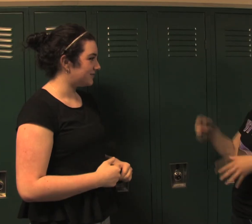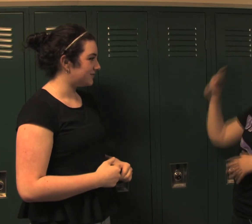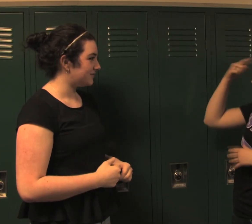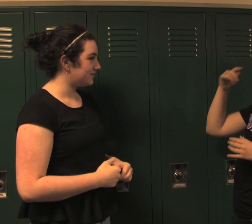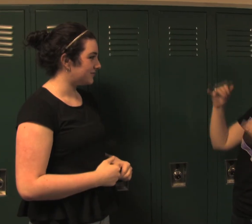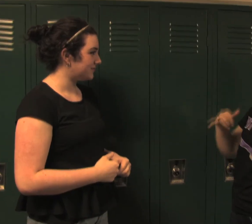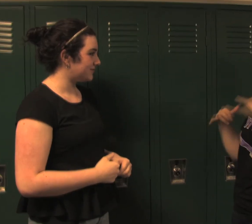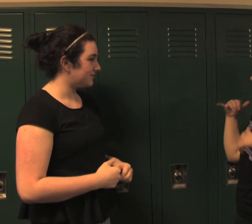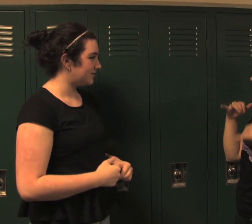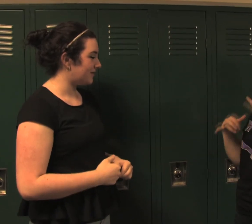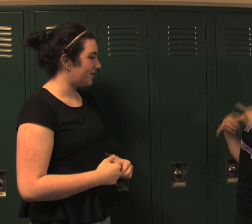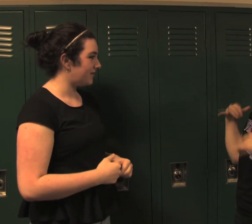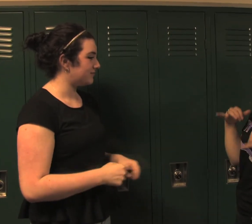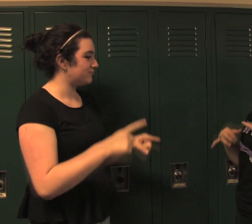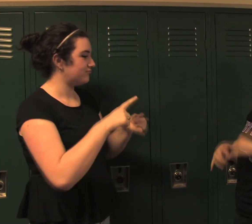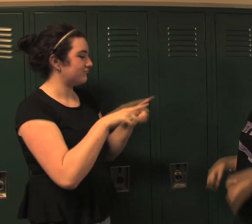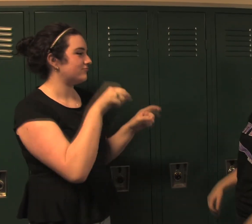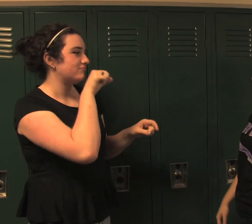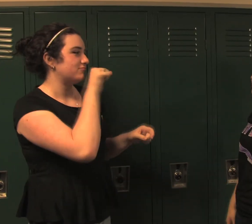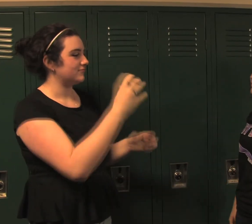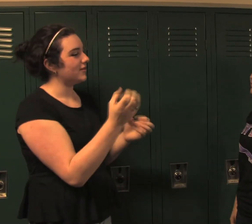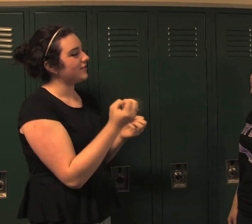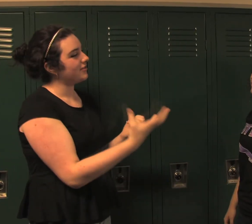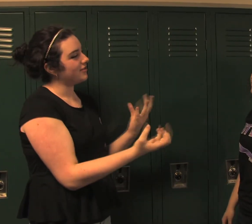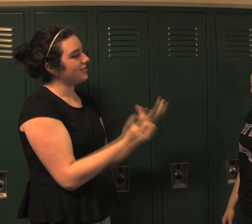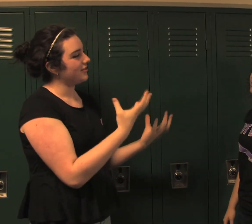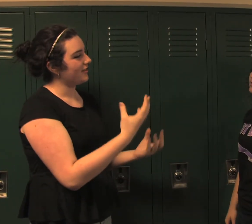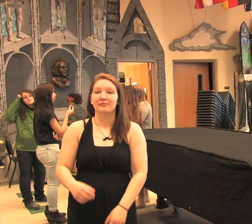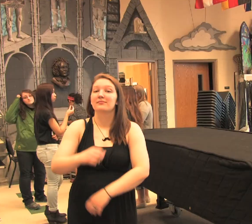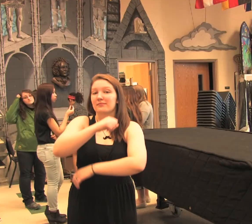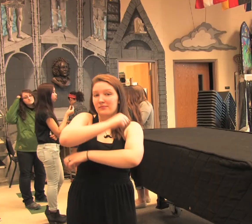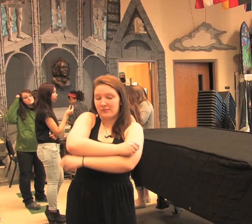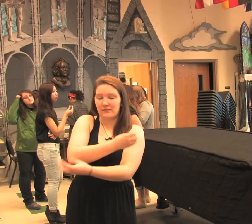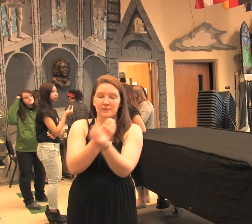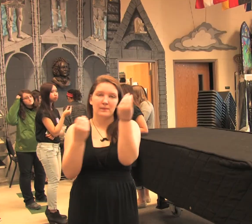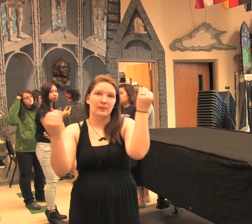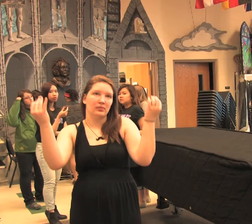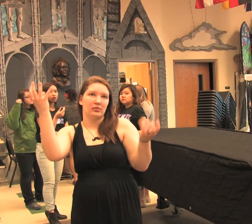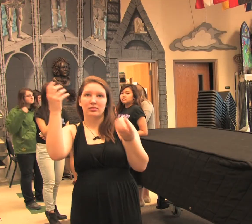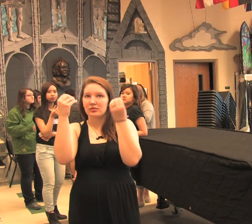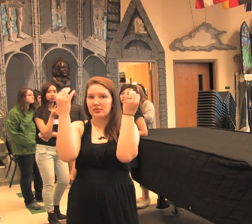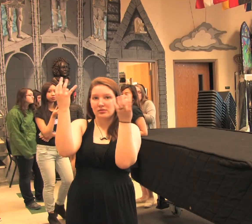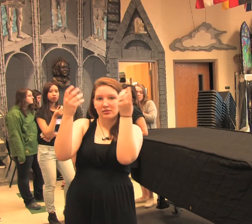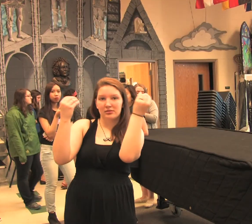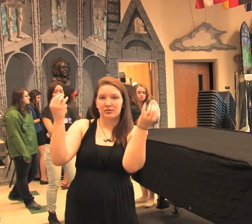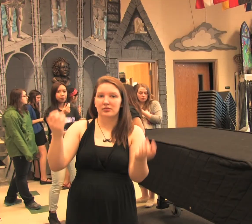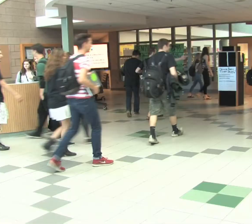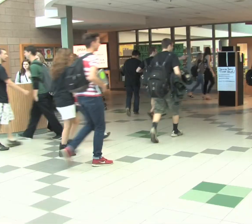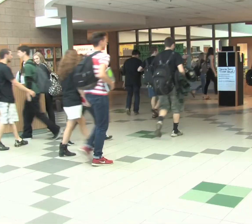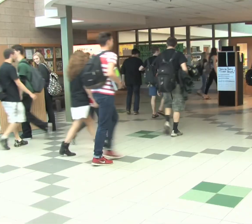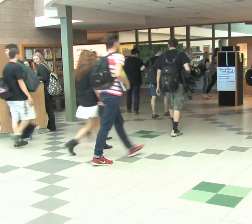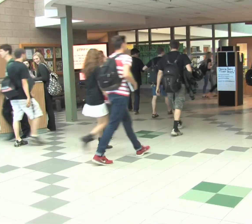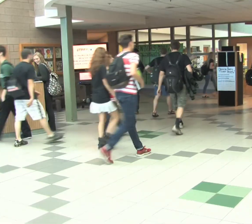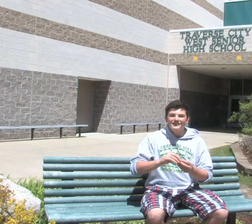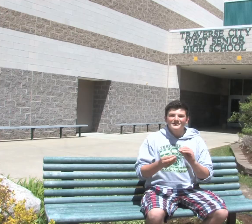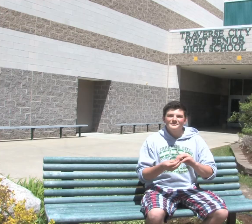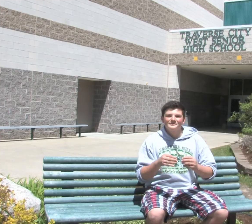she likes the way you sing Tonight I'll dream while I'm in bed When silly thoughts go through my head About the